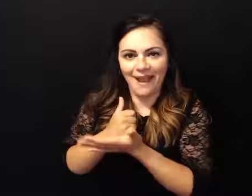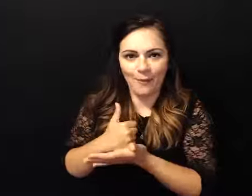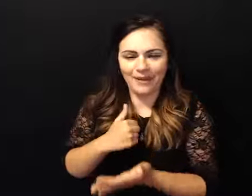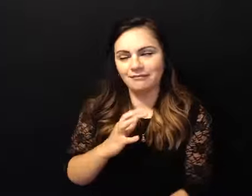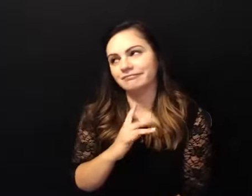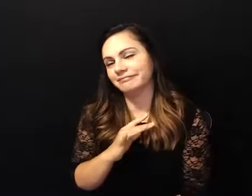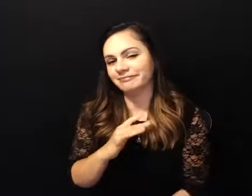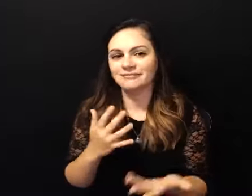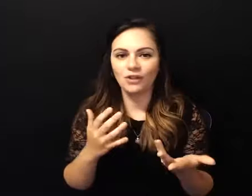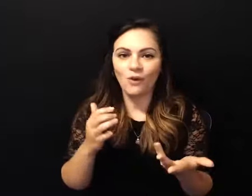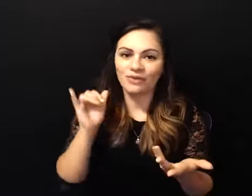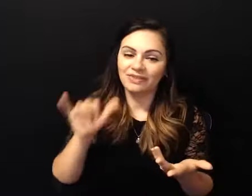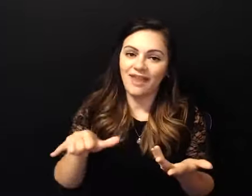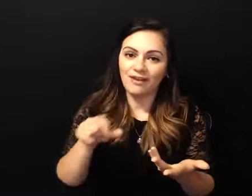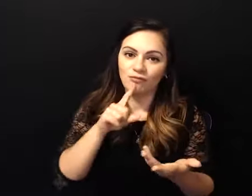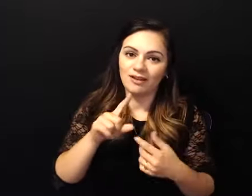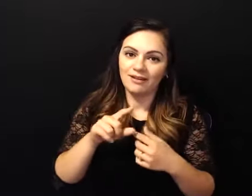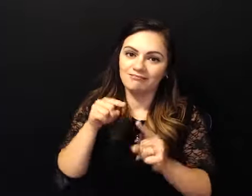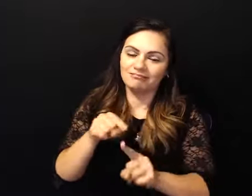we show up